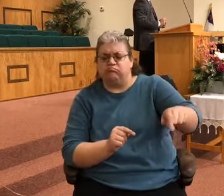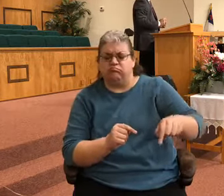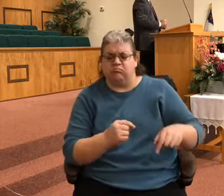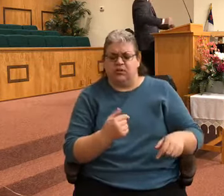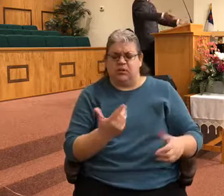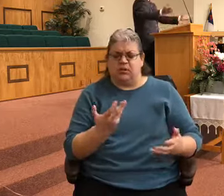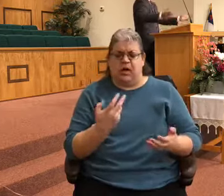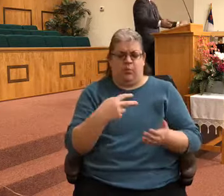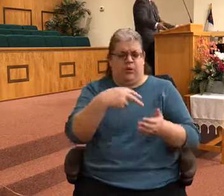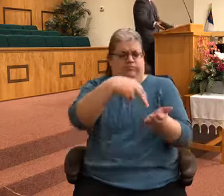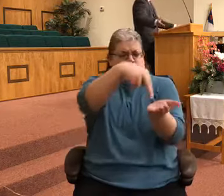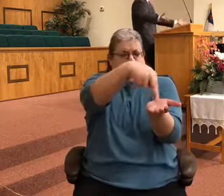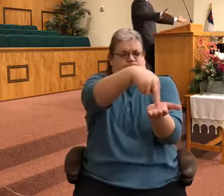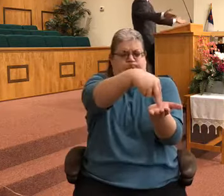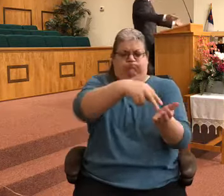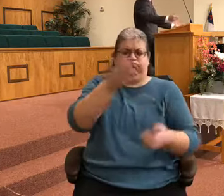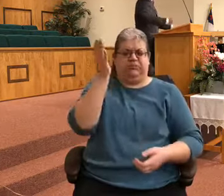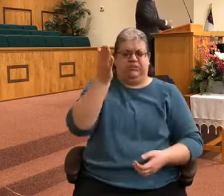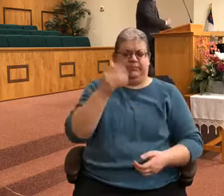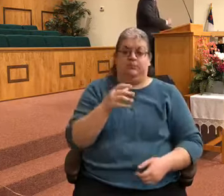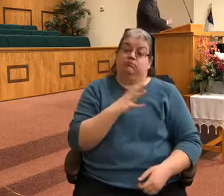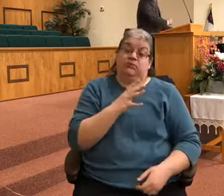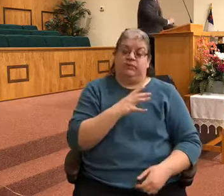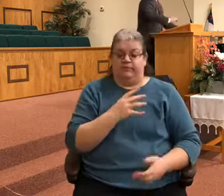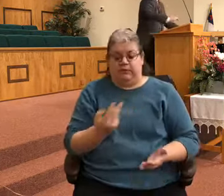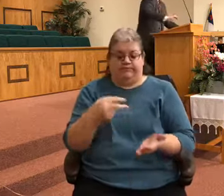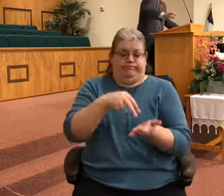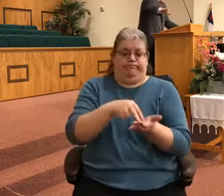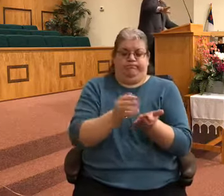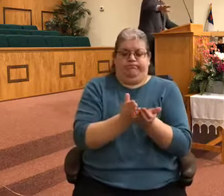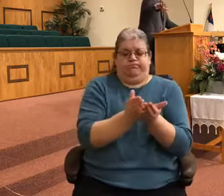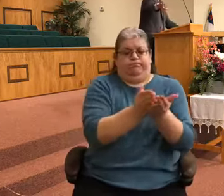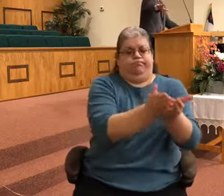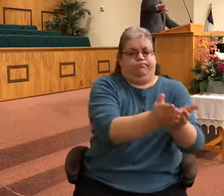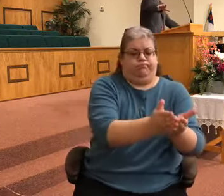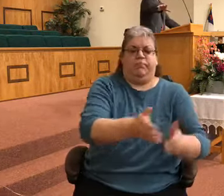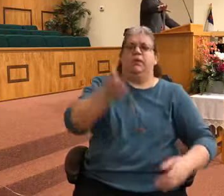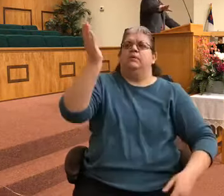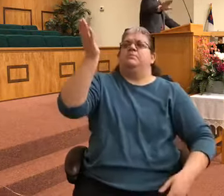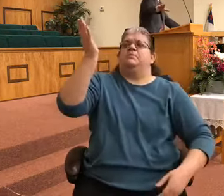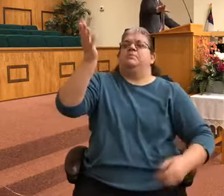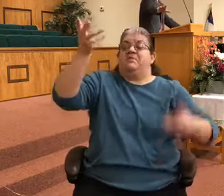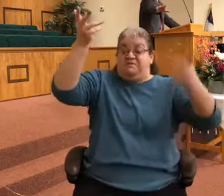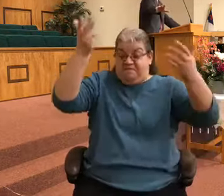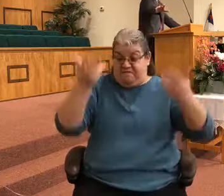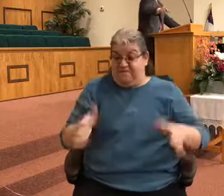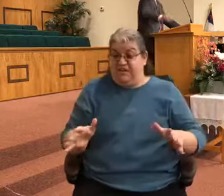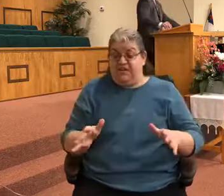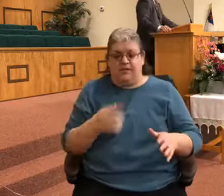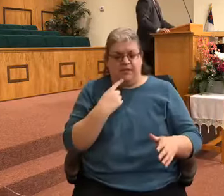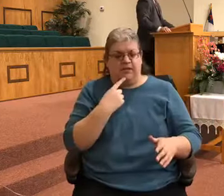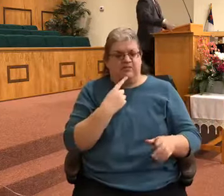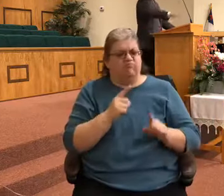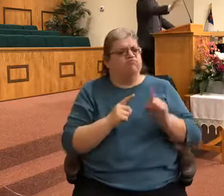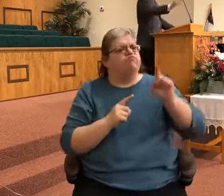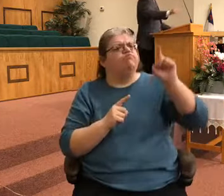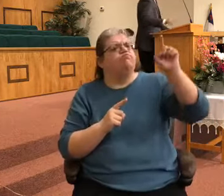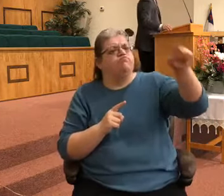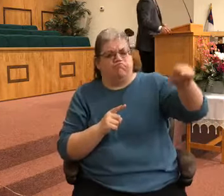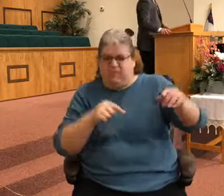And so they do. then he says, Why don't you take them out to the deep now? Launch out to the deep. Let down your nets